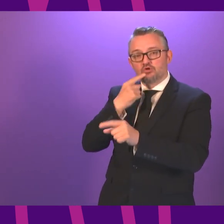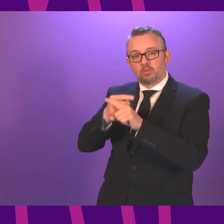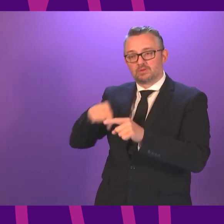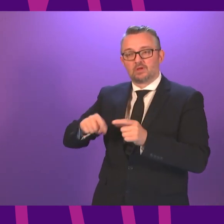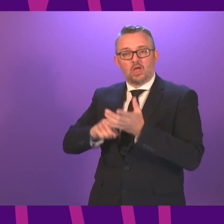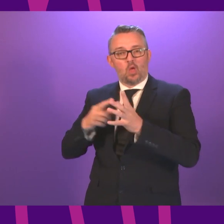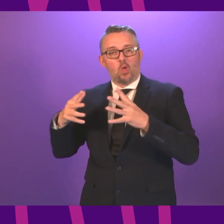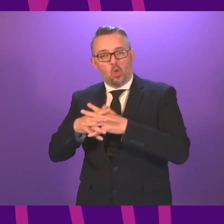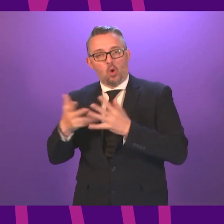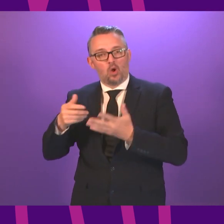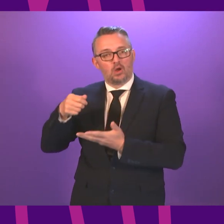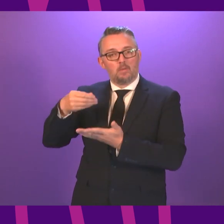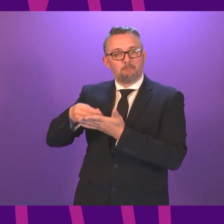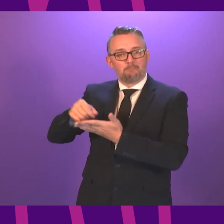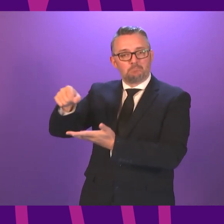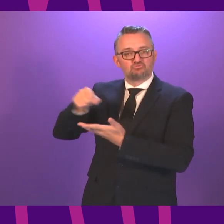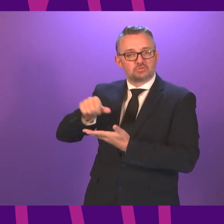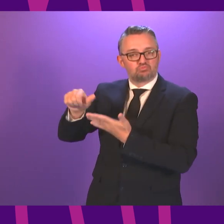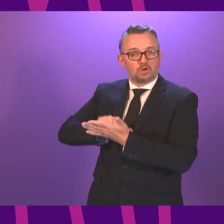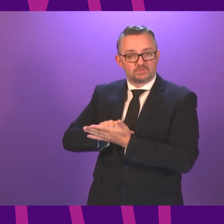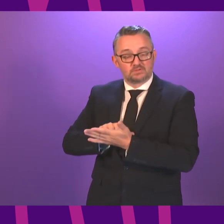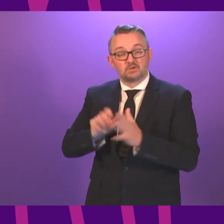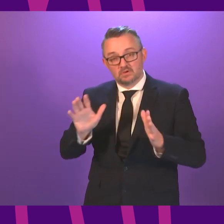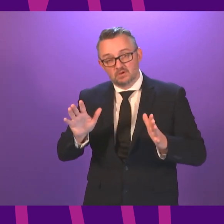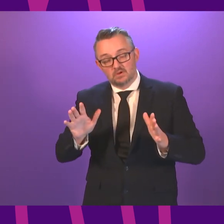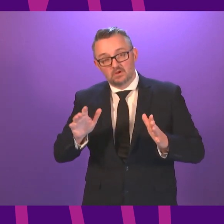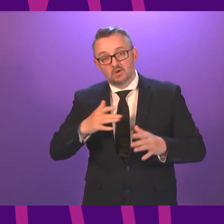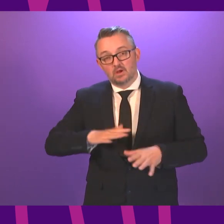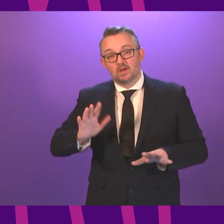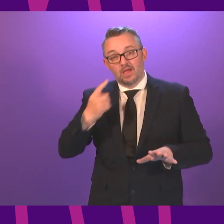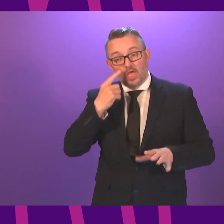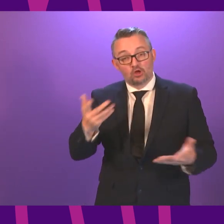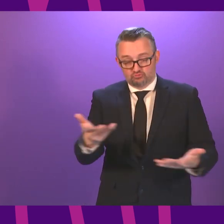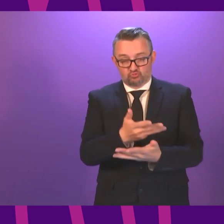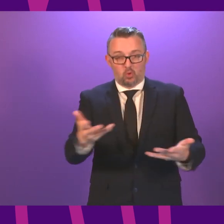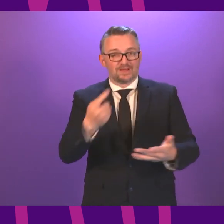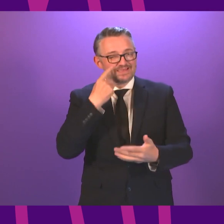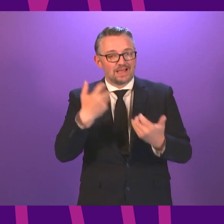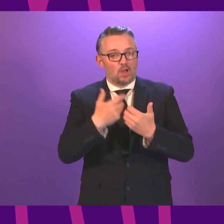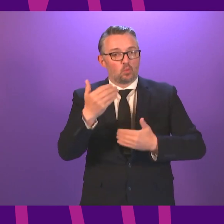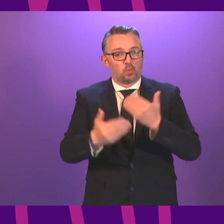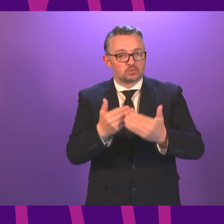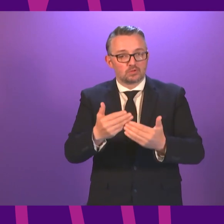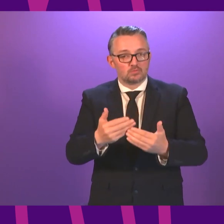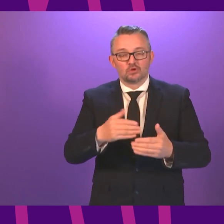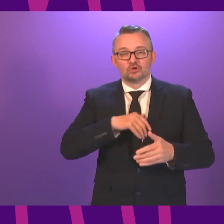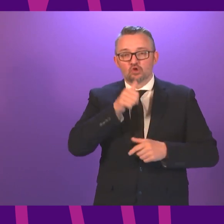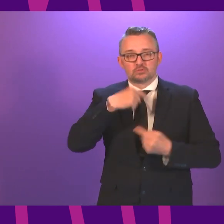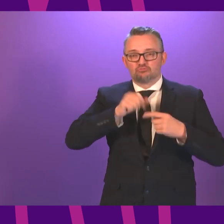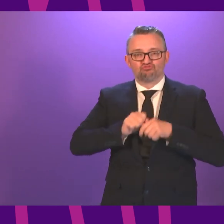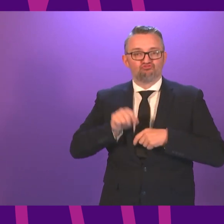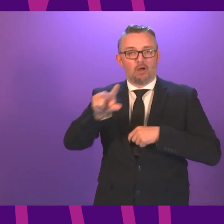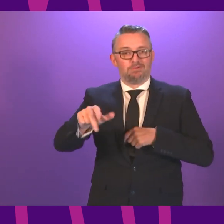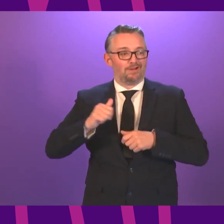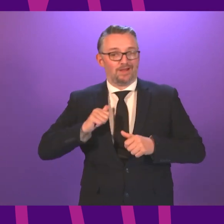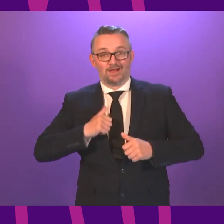policy and budgetary programmes. Obviously, we need to see how much progress these talks can make, and we should not get too far ahead of ourselves